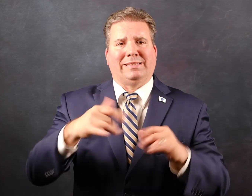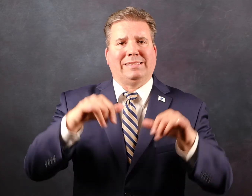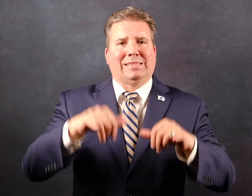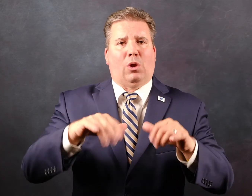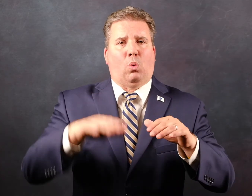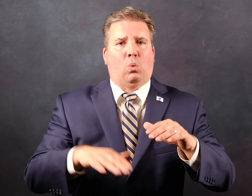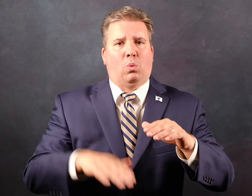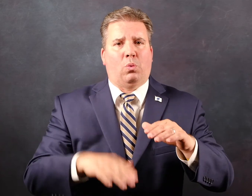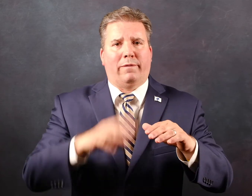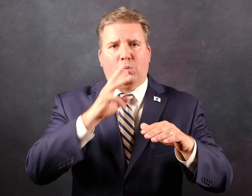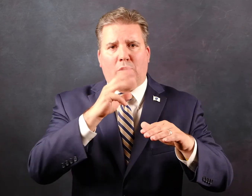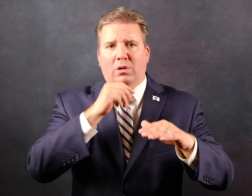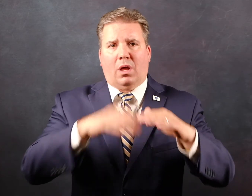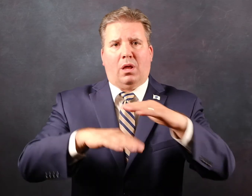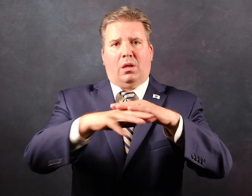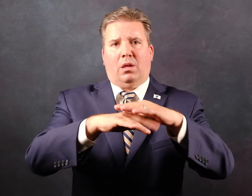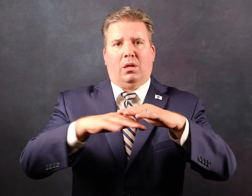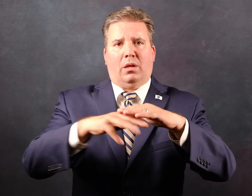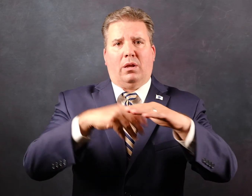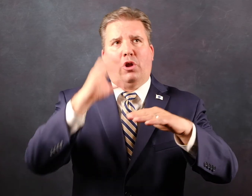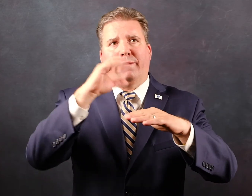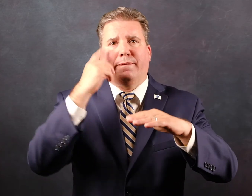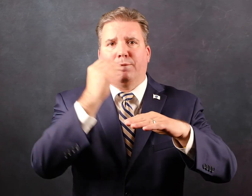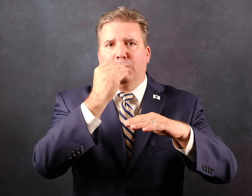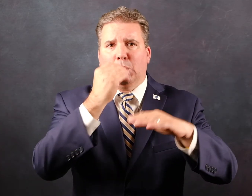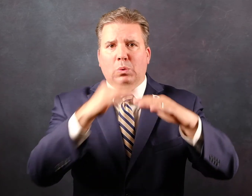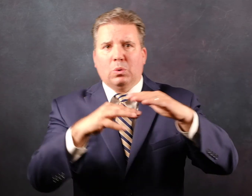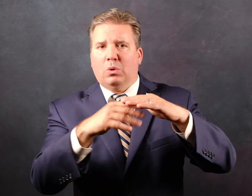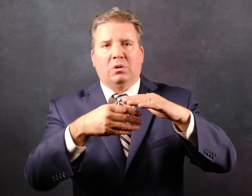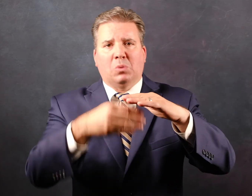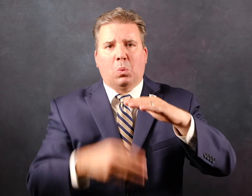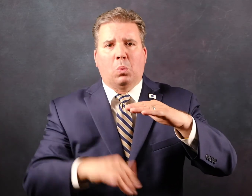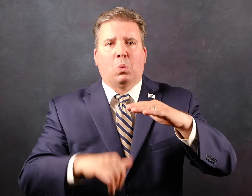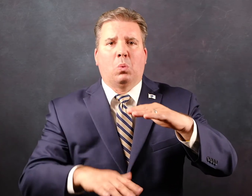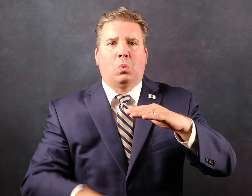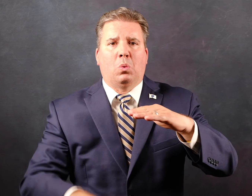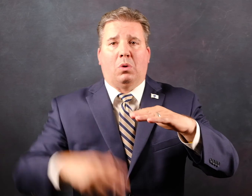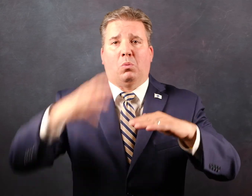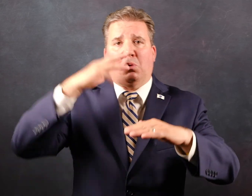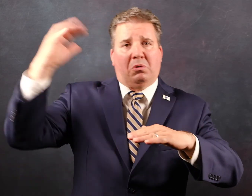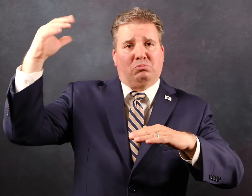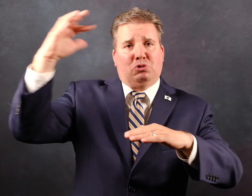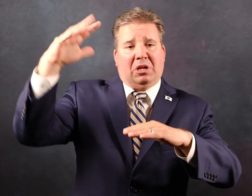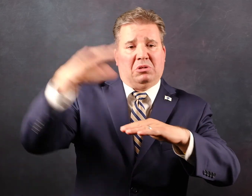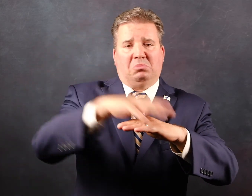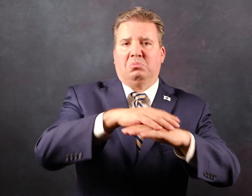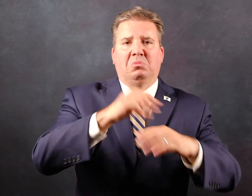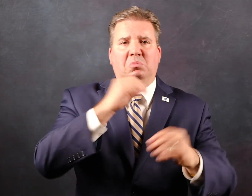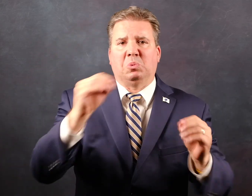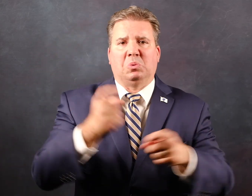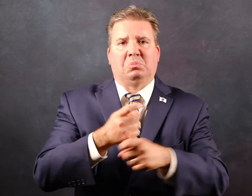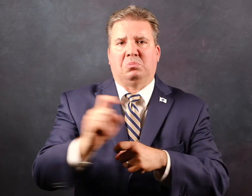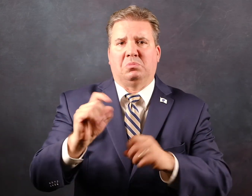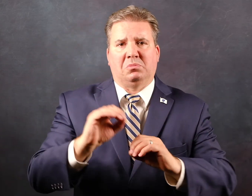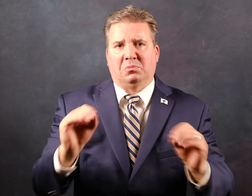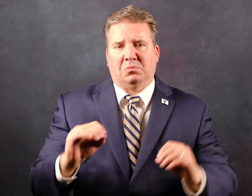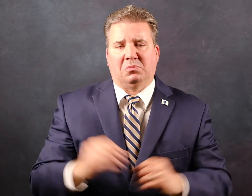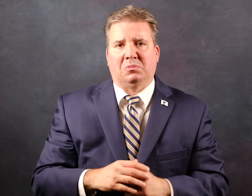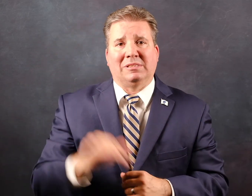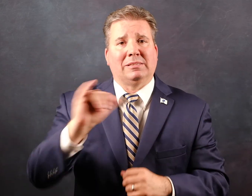is safe fish in the natural environment stay low and the spray sits on the surface of the water